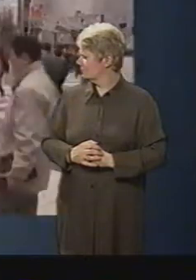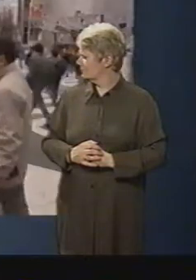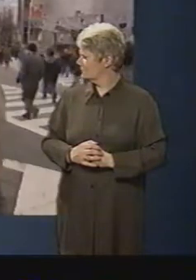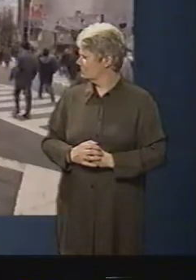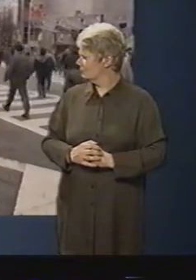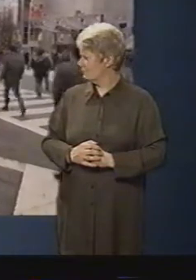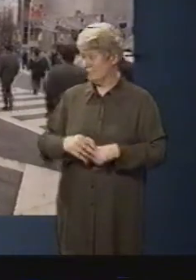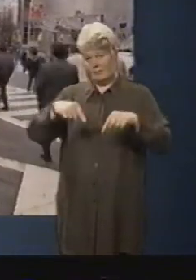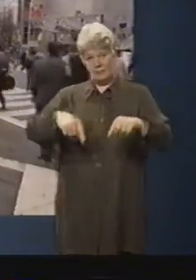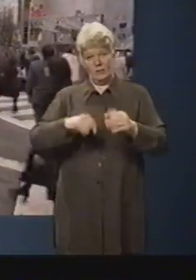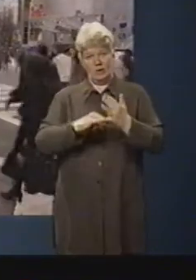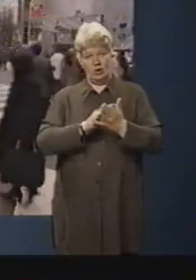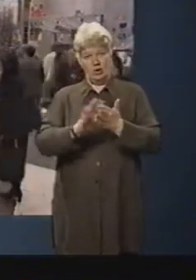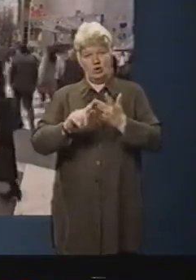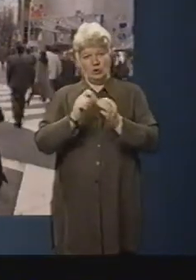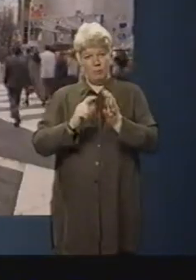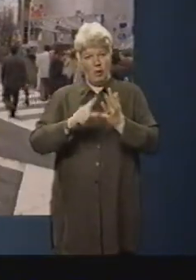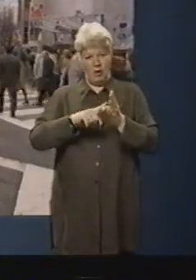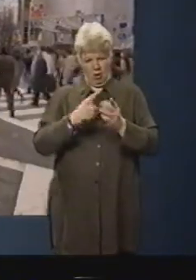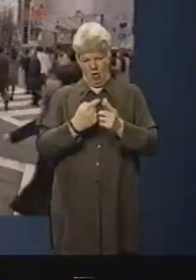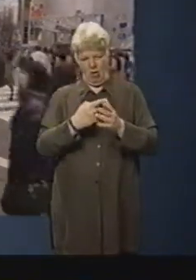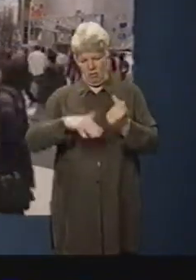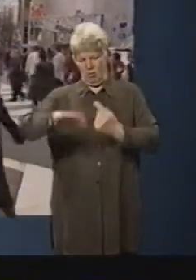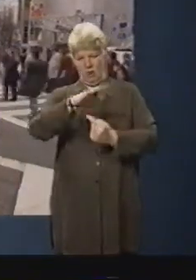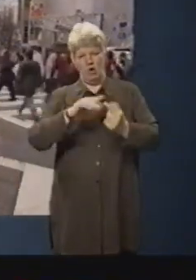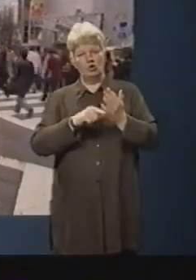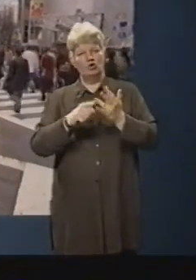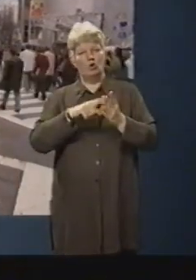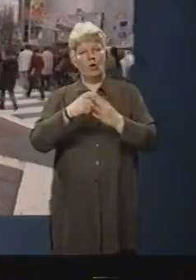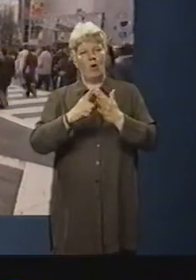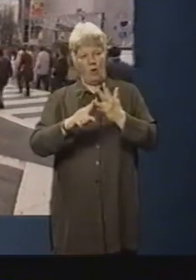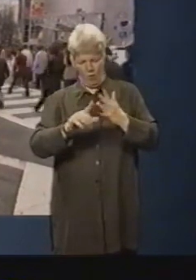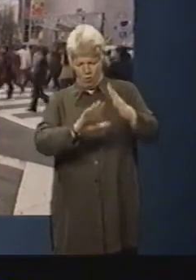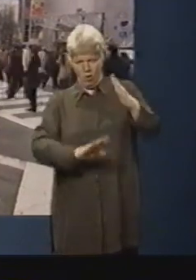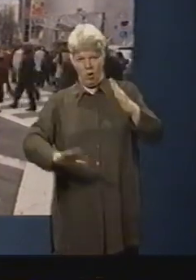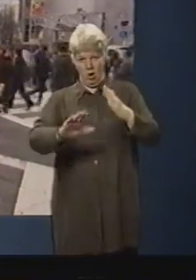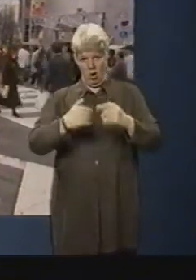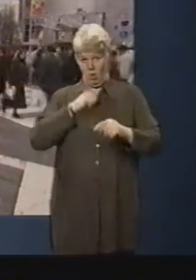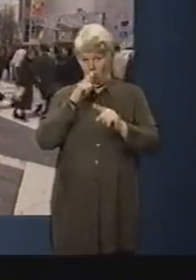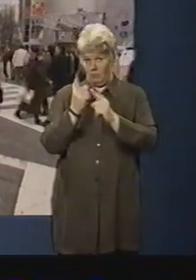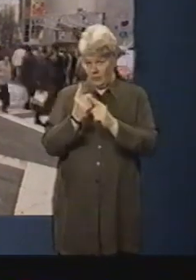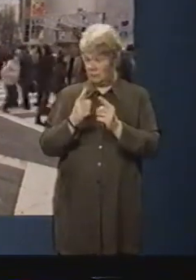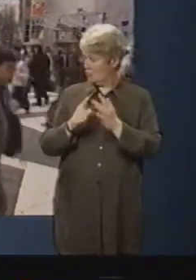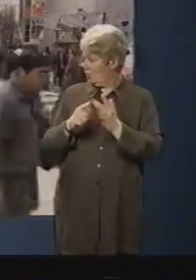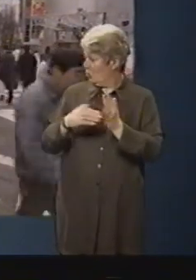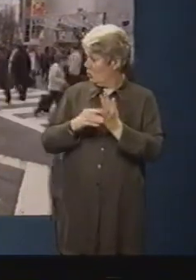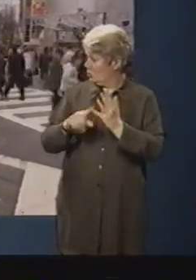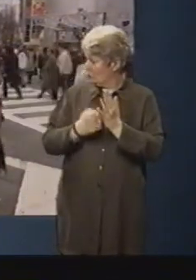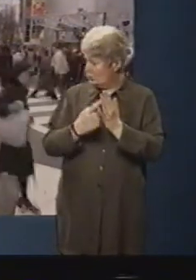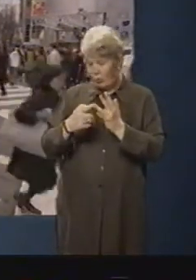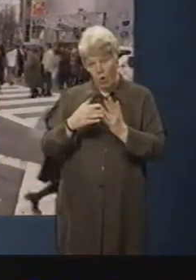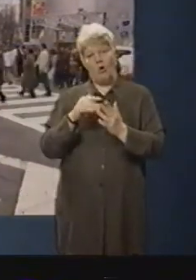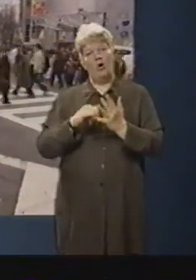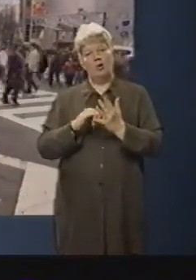I'm in Shibuya, in downtown Tokyo, on a busy weekday. And I'm off to meet Ikuzo Fujimura, who's going to be my guide to